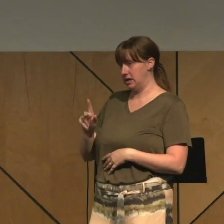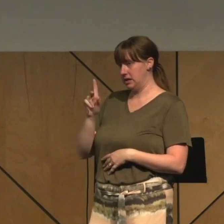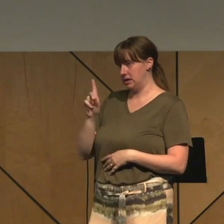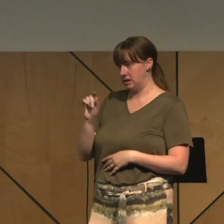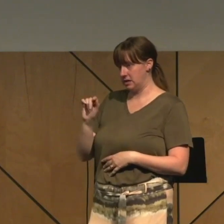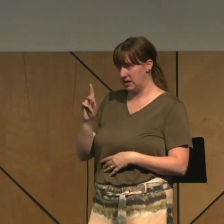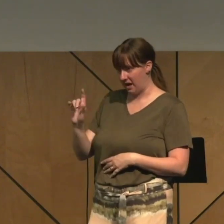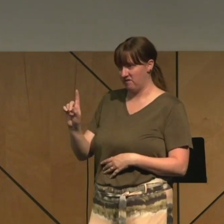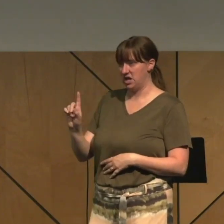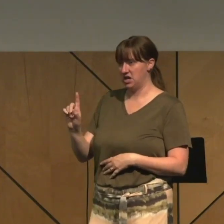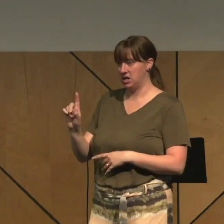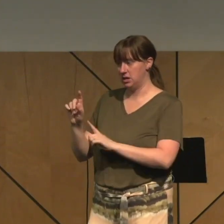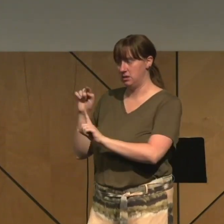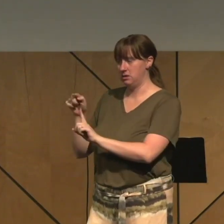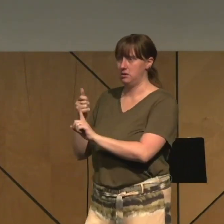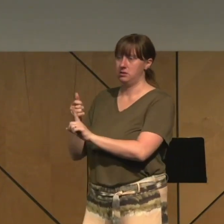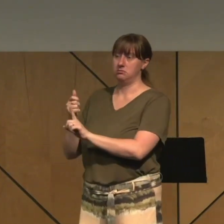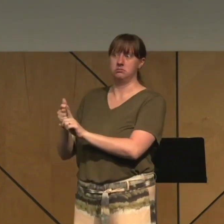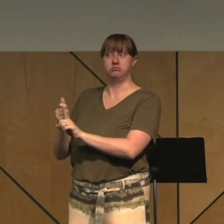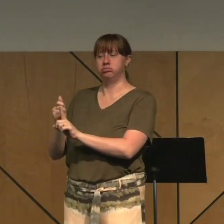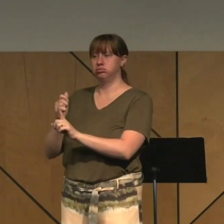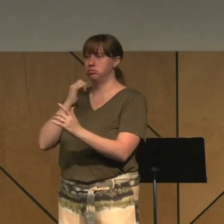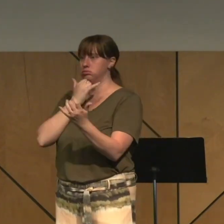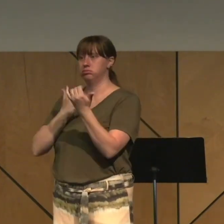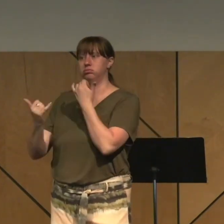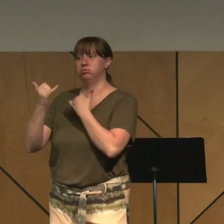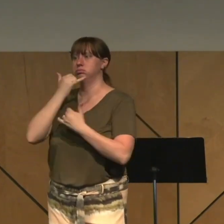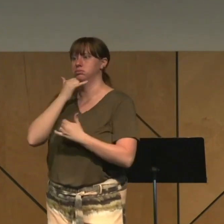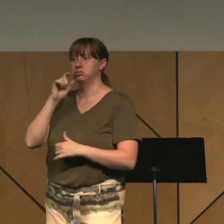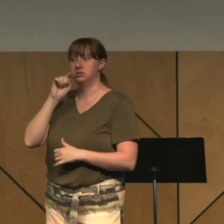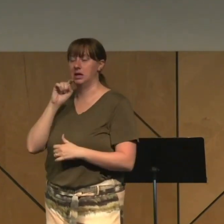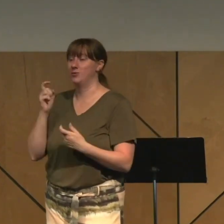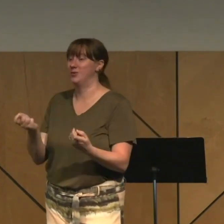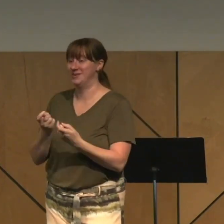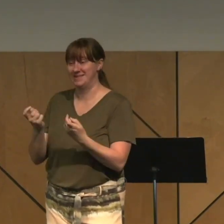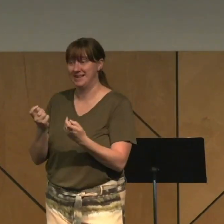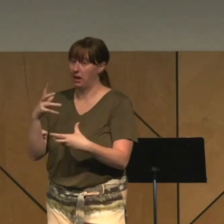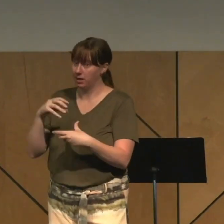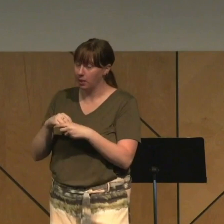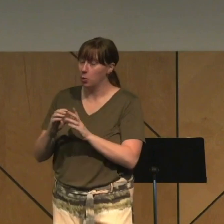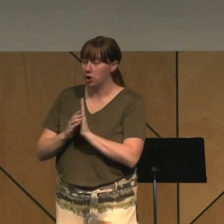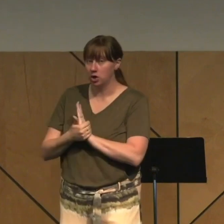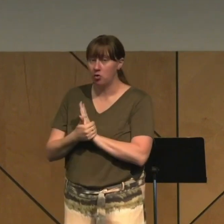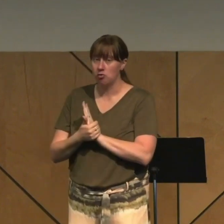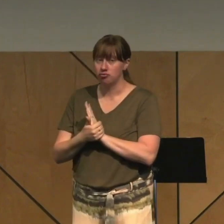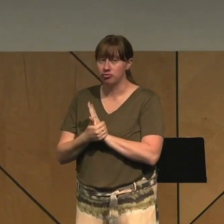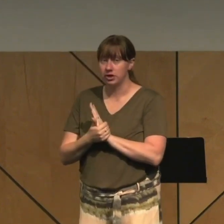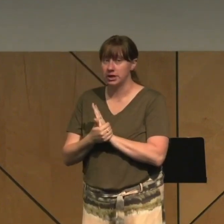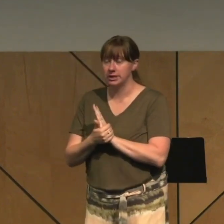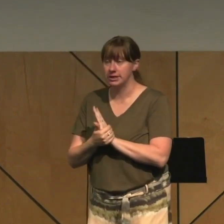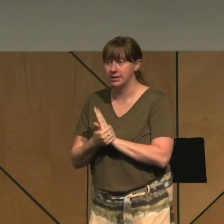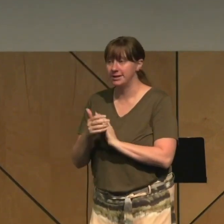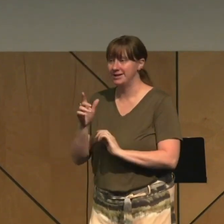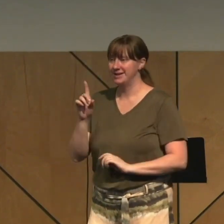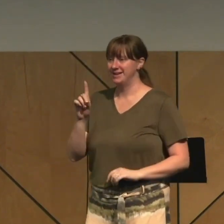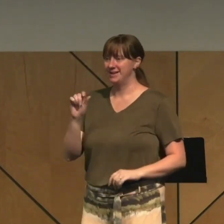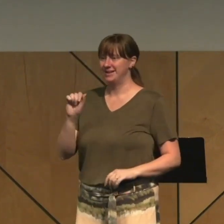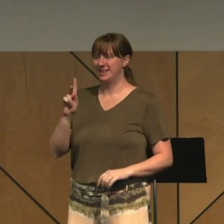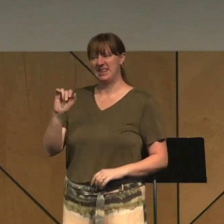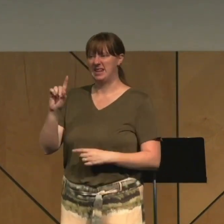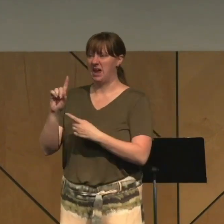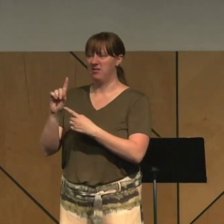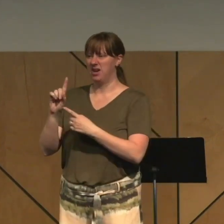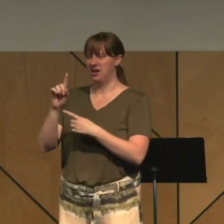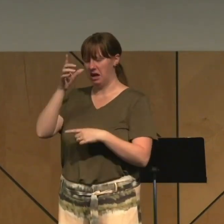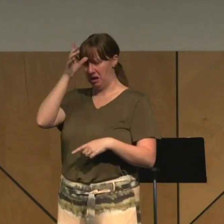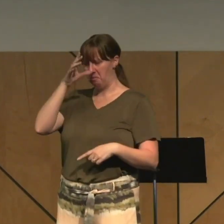David messed up big time when it came to sexual sin, including adultery. Like, I know we all love to think of David as a man after God's